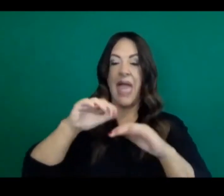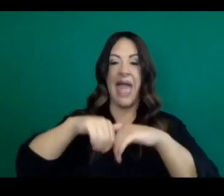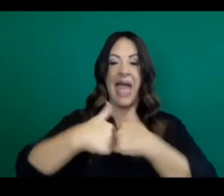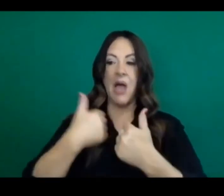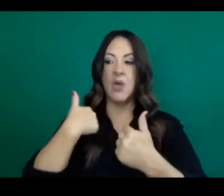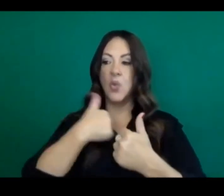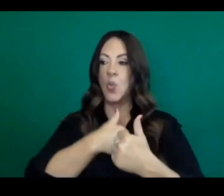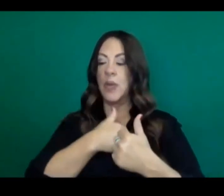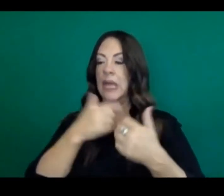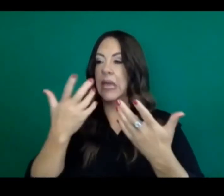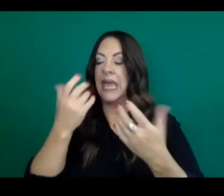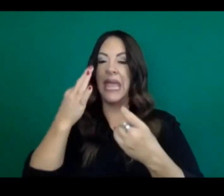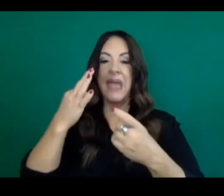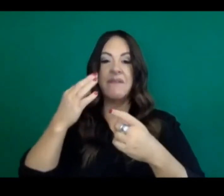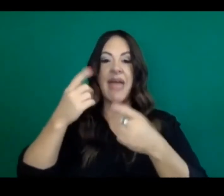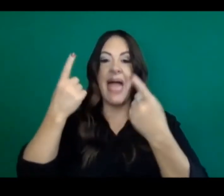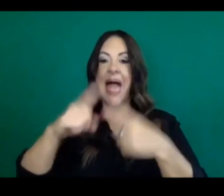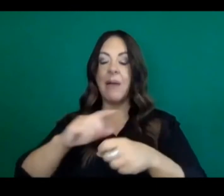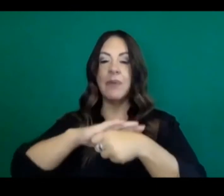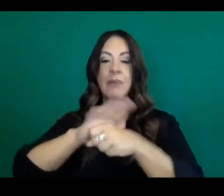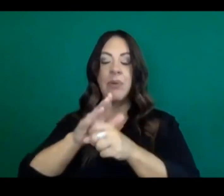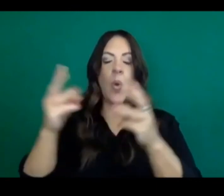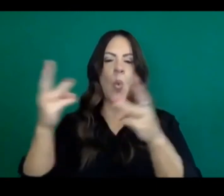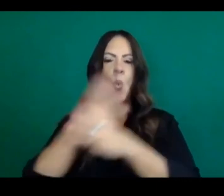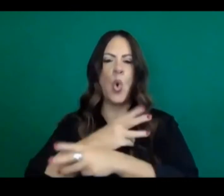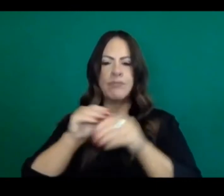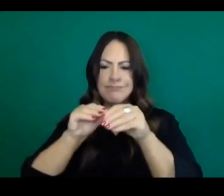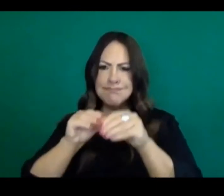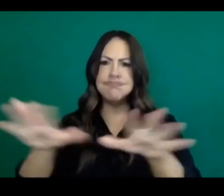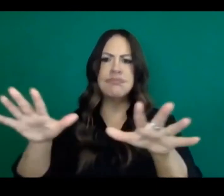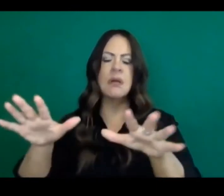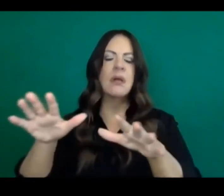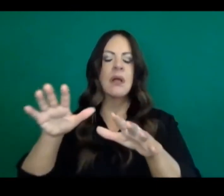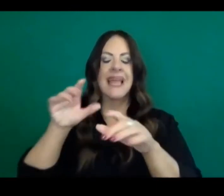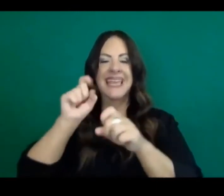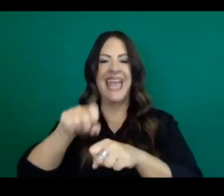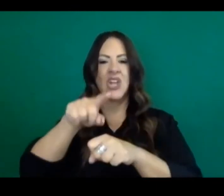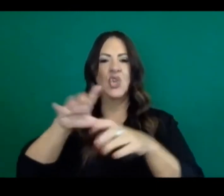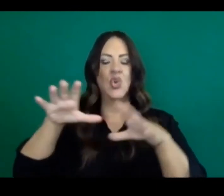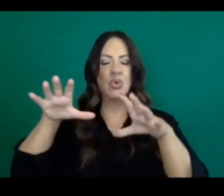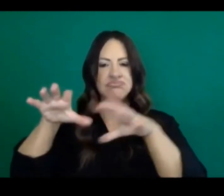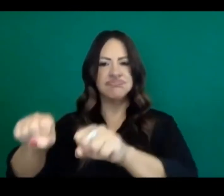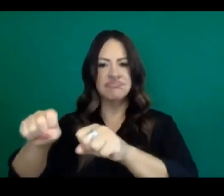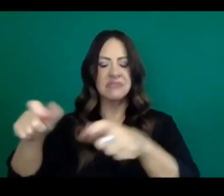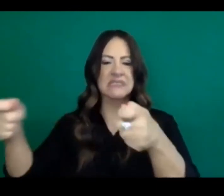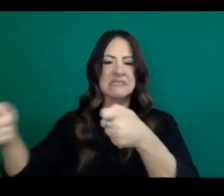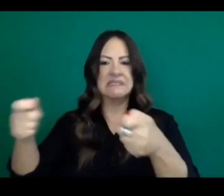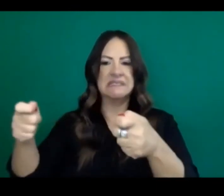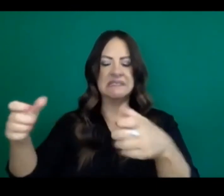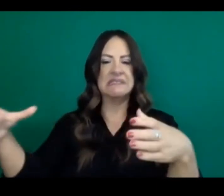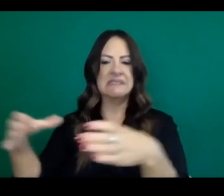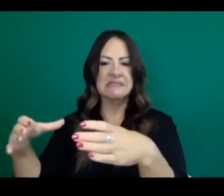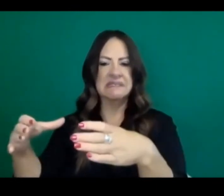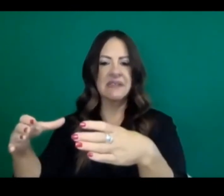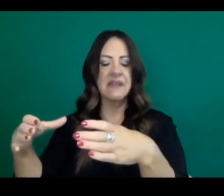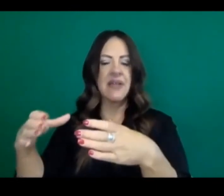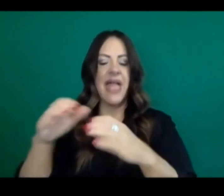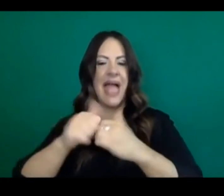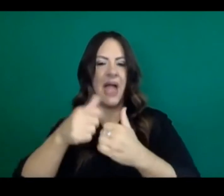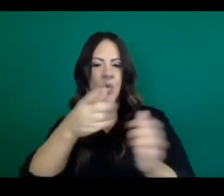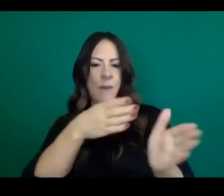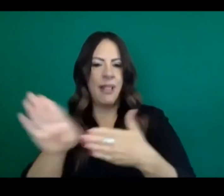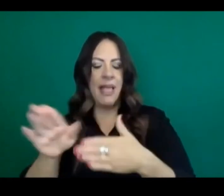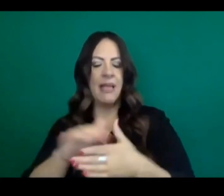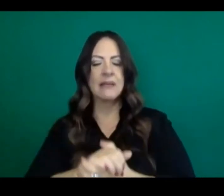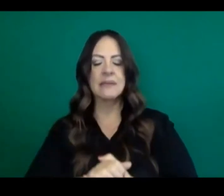places like L.A. County only to pop up elsewhere at the state and just constantly have to play whack-a-mole with it? Yeah,